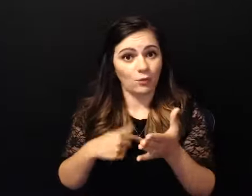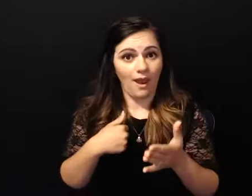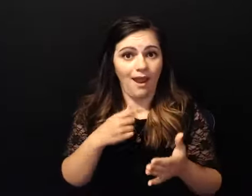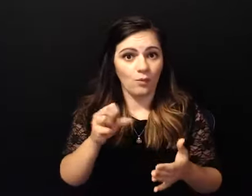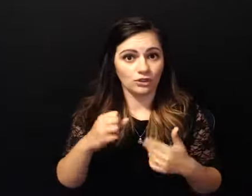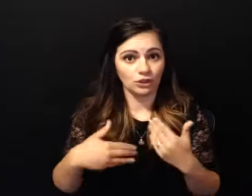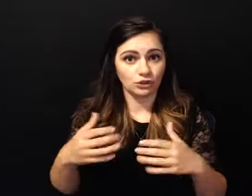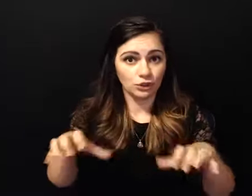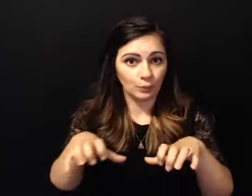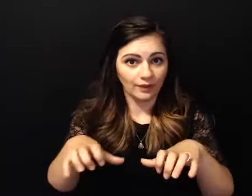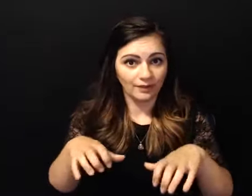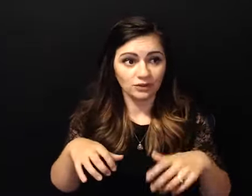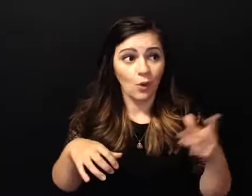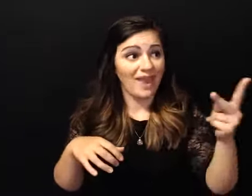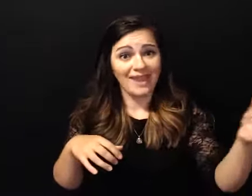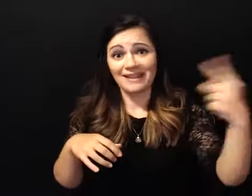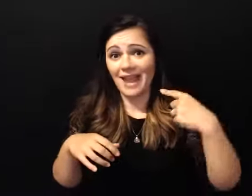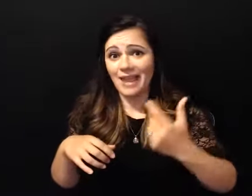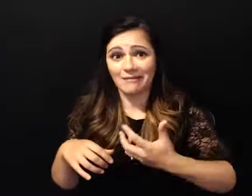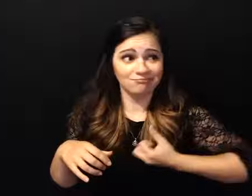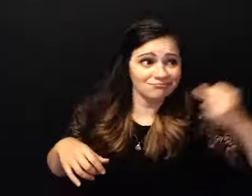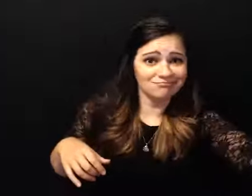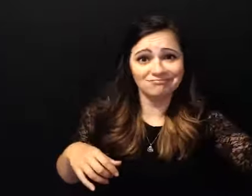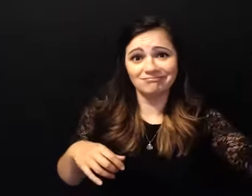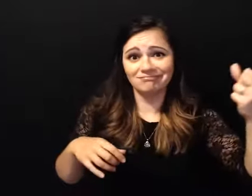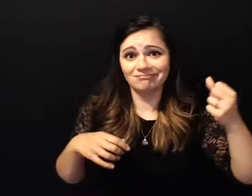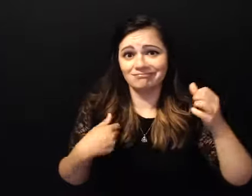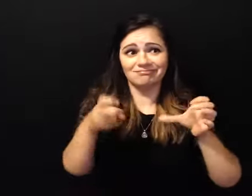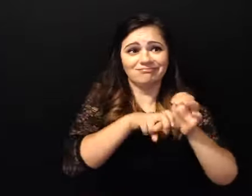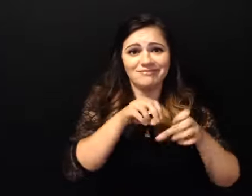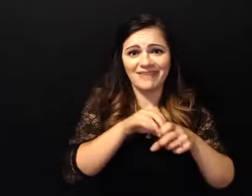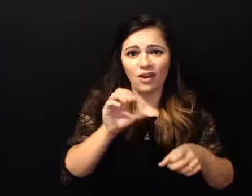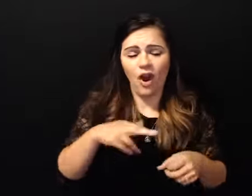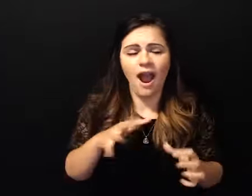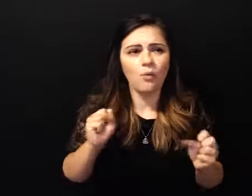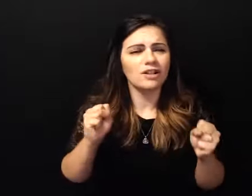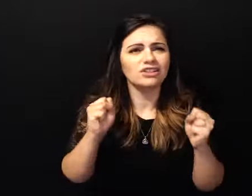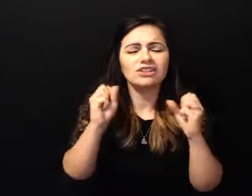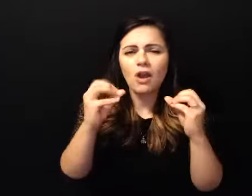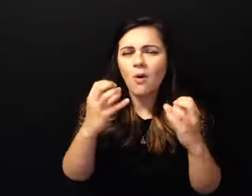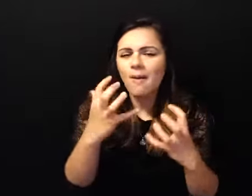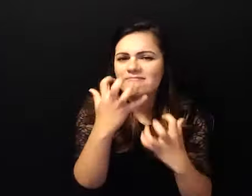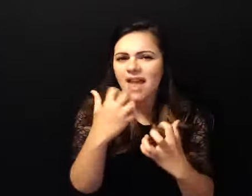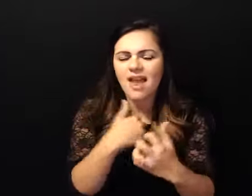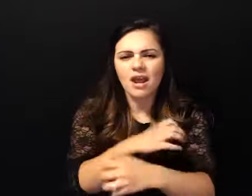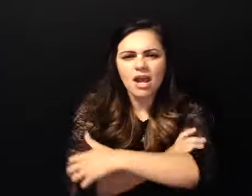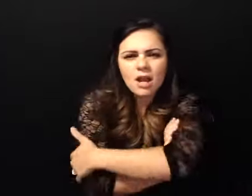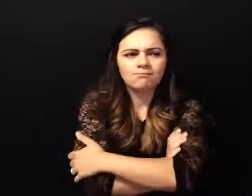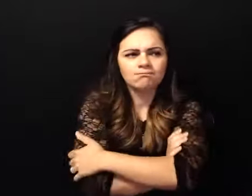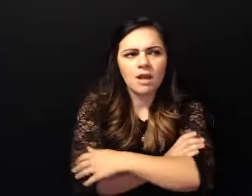pulled me out of my house and stuck me in the car and i was furious i was just angry you know my arms were crossed and i was not happy to be going to a meeting